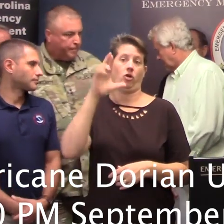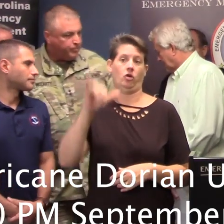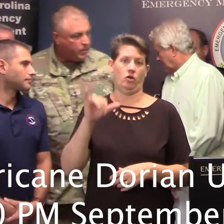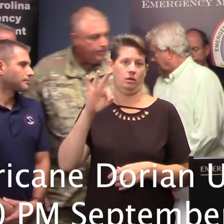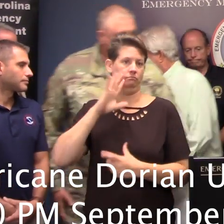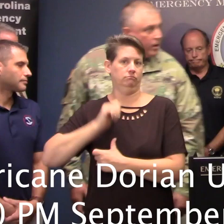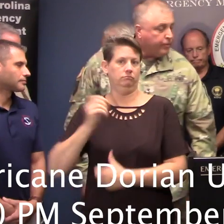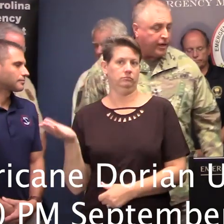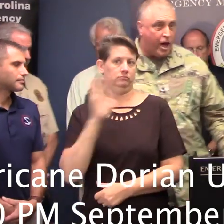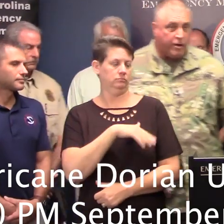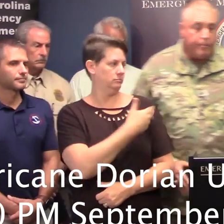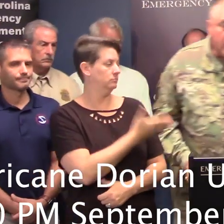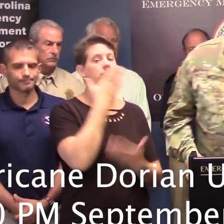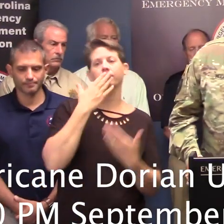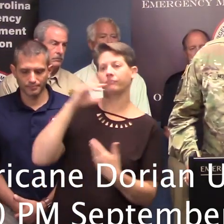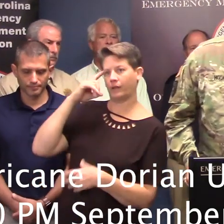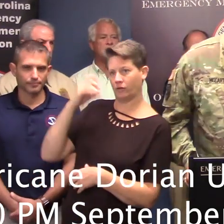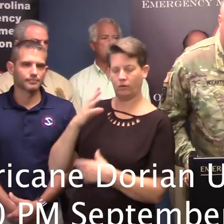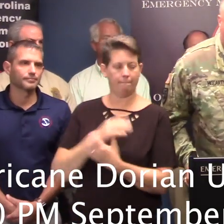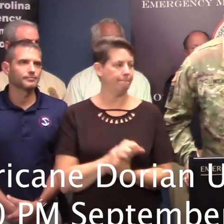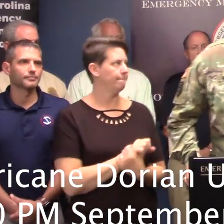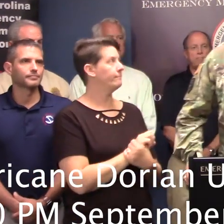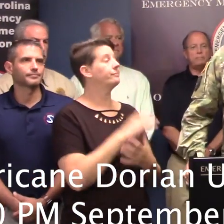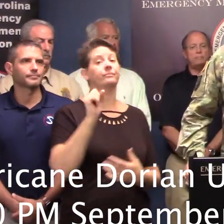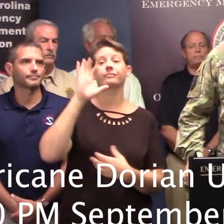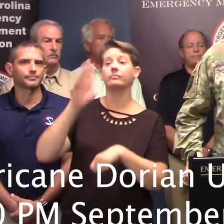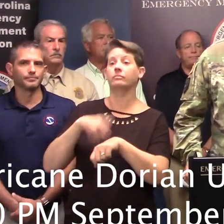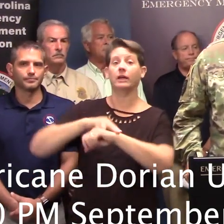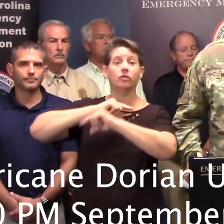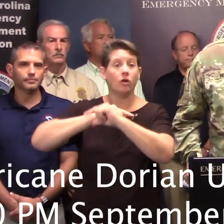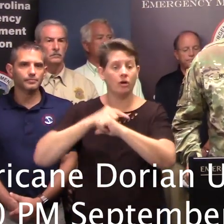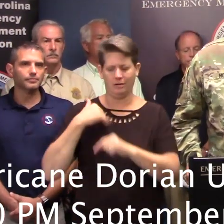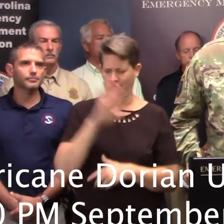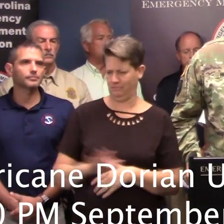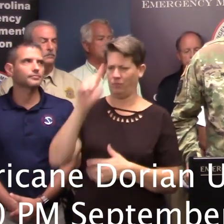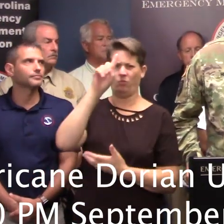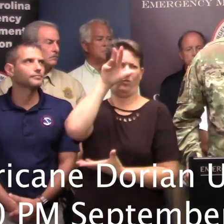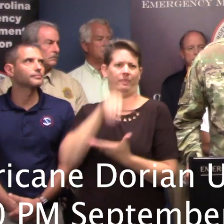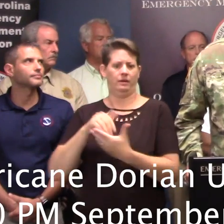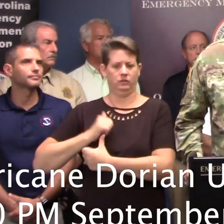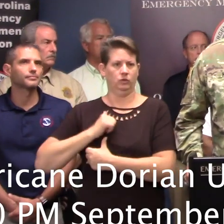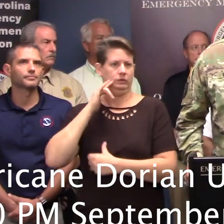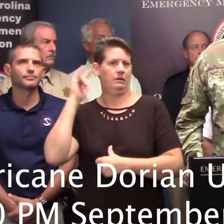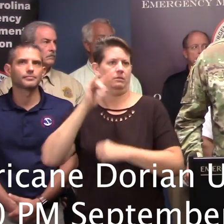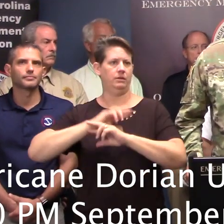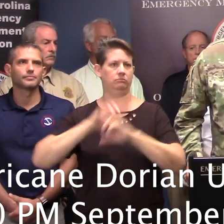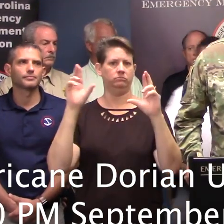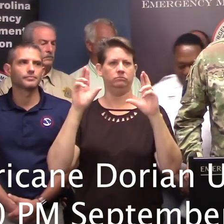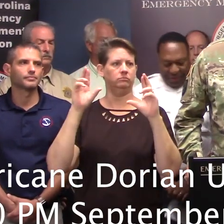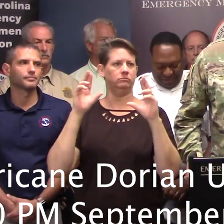Edge of the General to come forward. Thank you, Governor. The South Carolina National Guard has approximately 1,000 soldiers and airmen that are currently